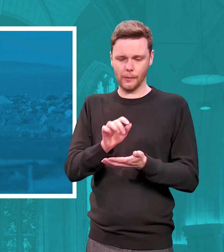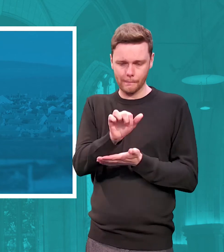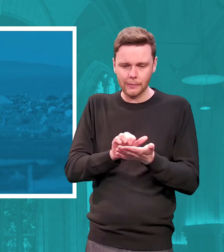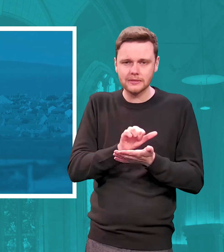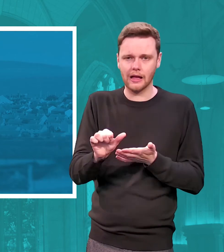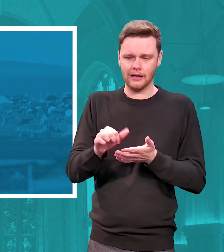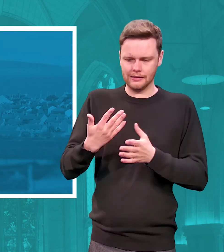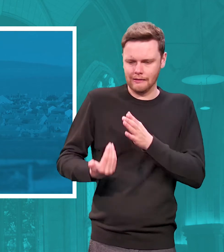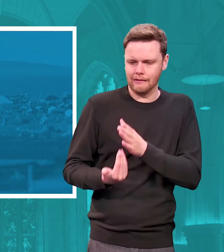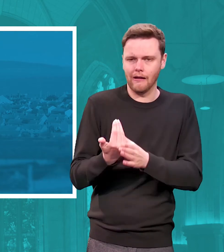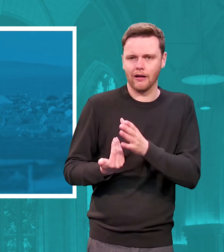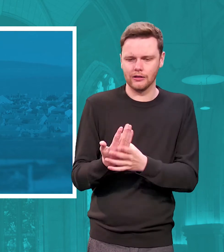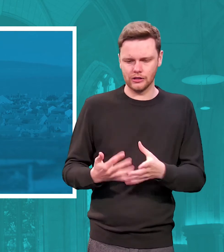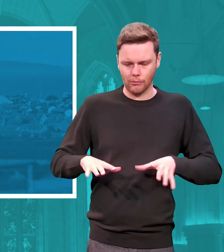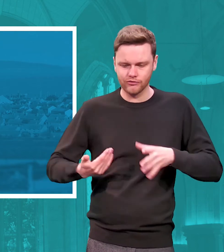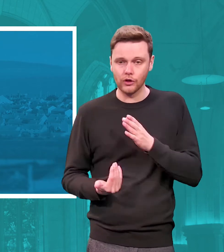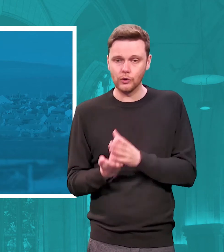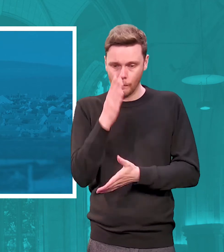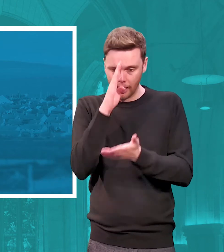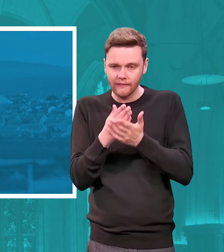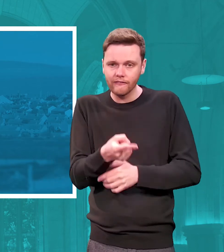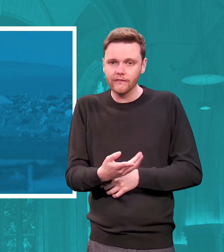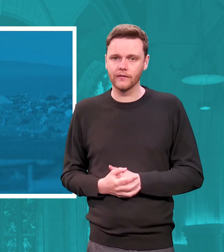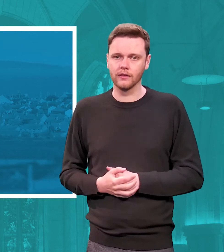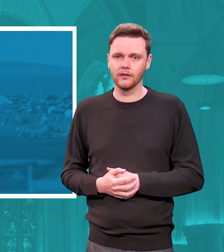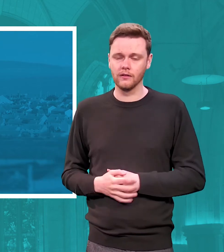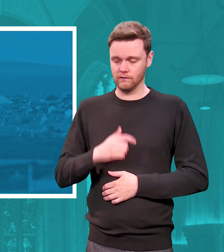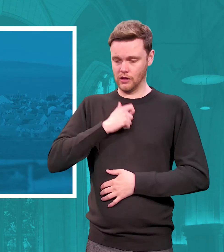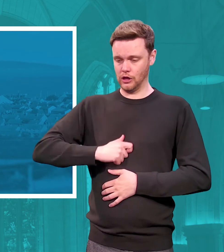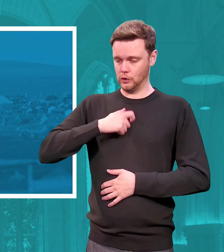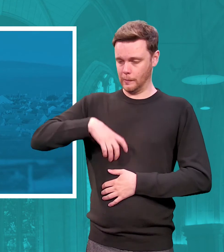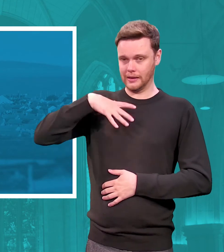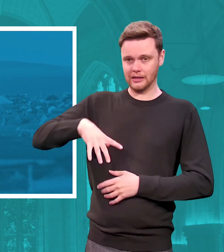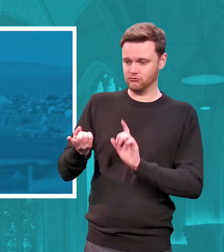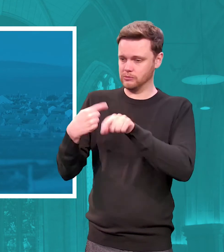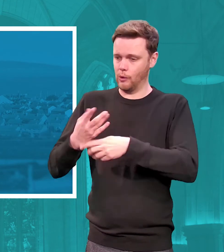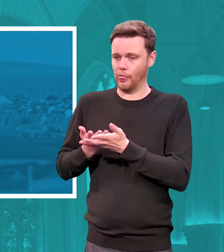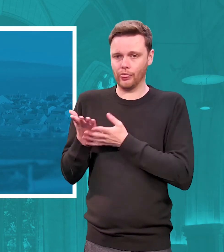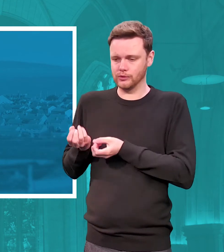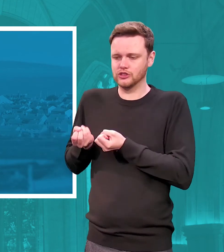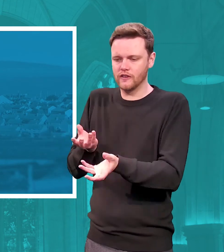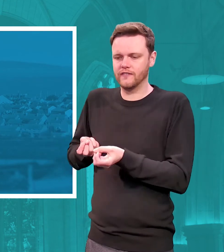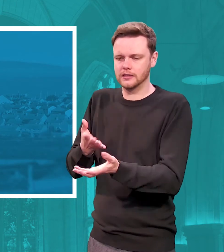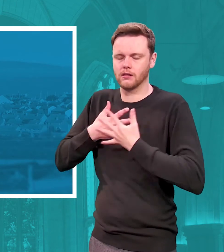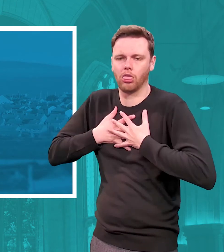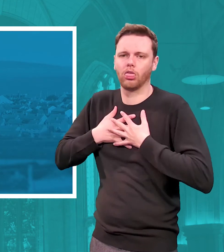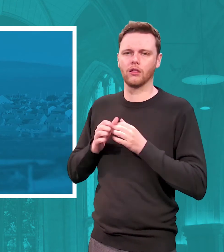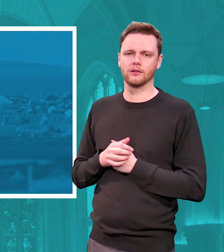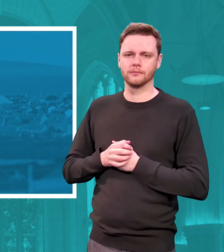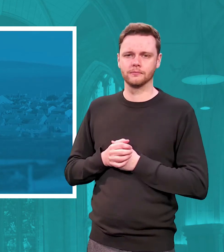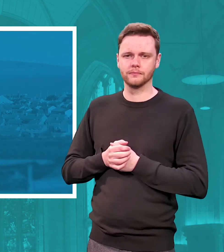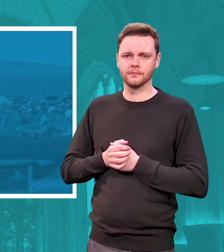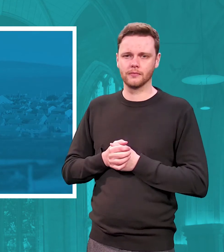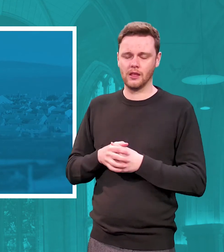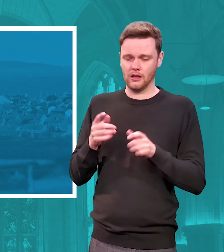new believers respond to human need by loving service transform unjust